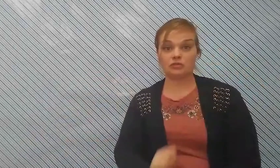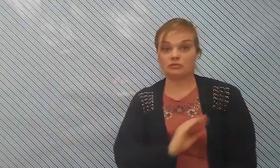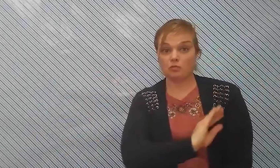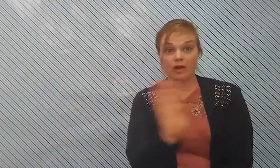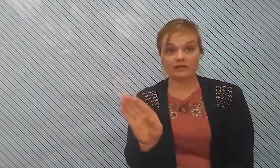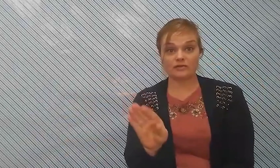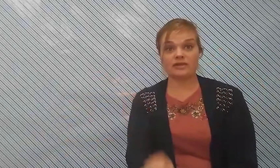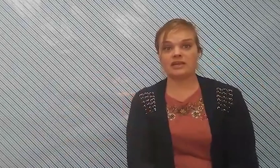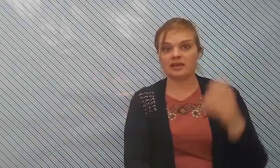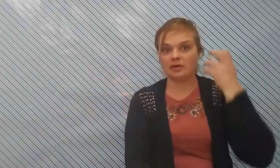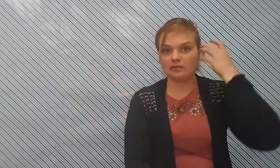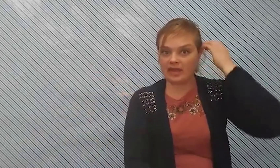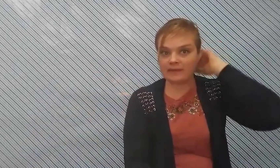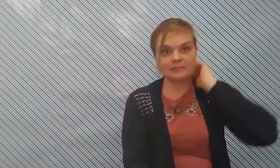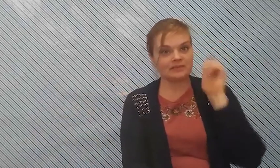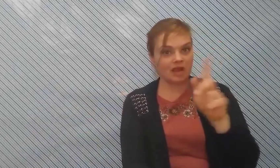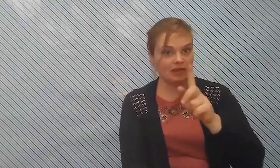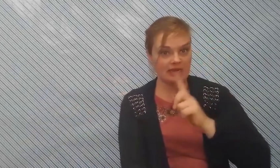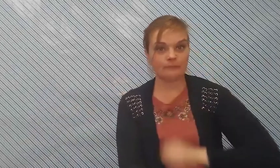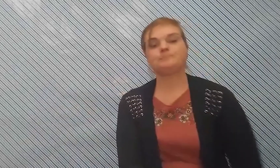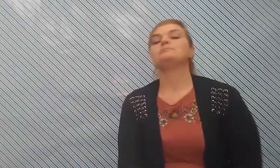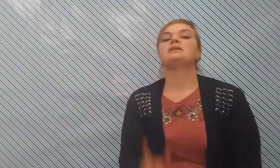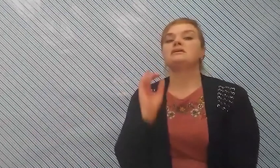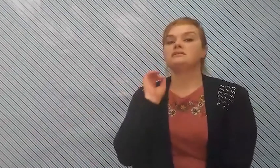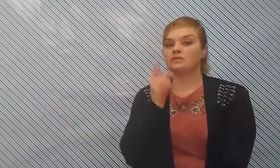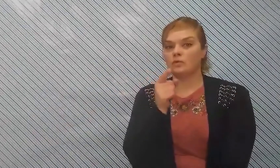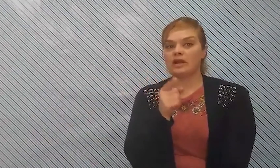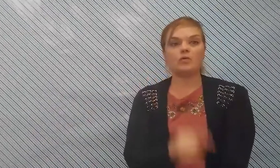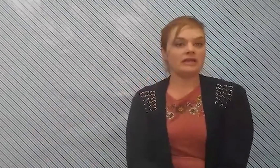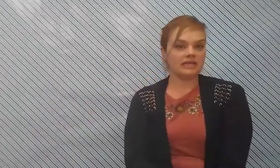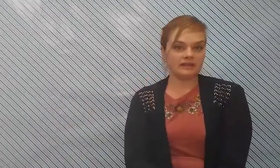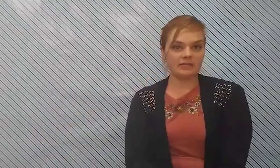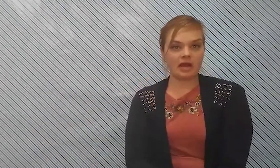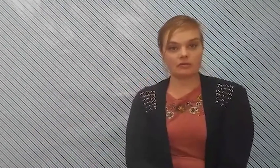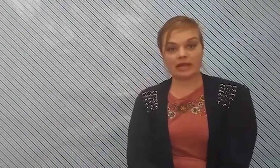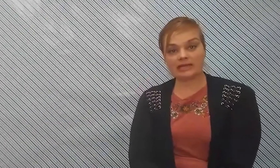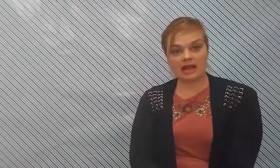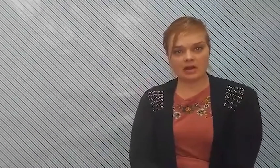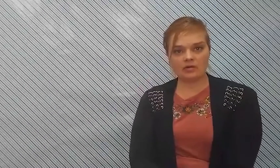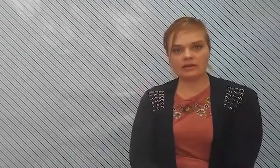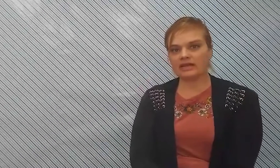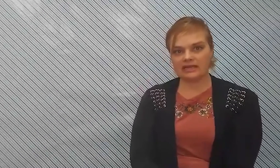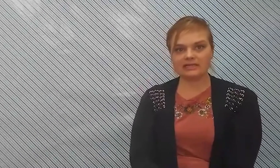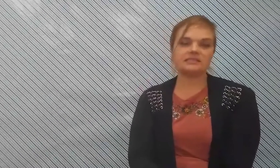what you're thinking about okay not right now so what i want you to think about right now is